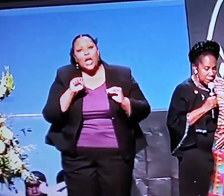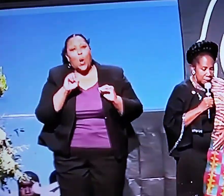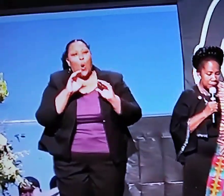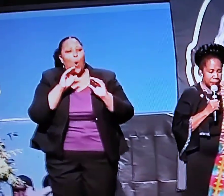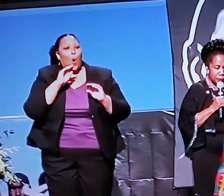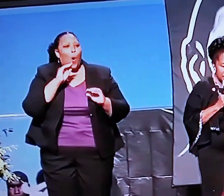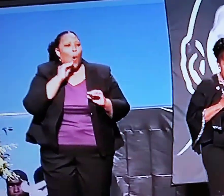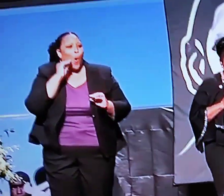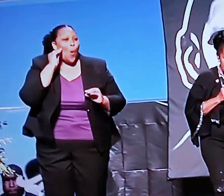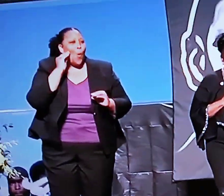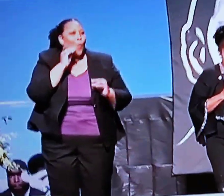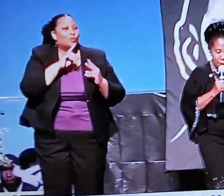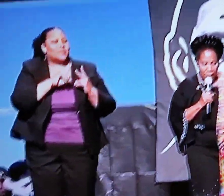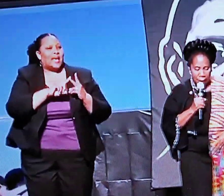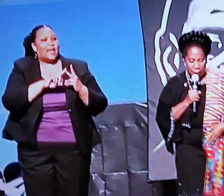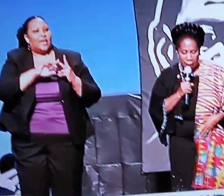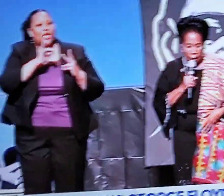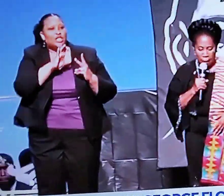Yates.